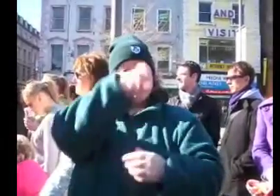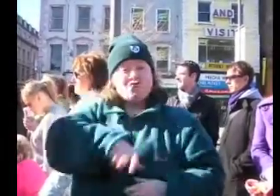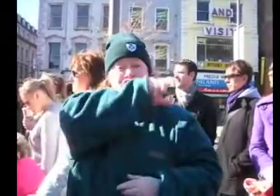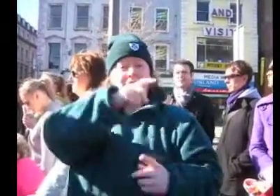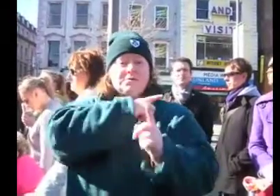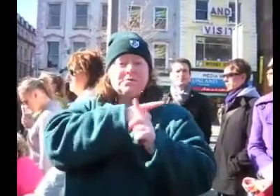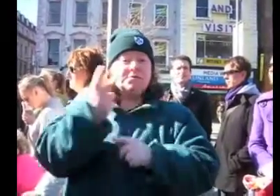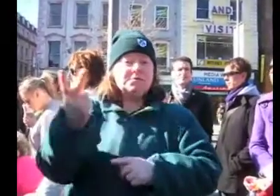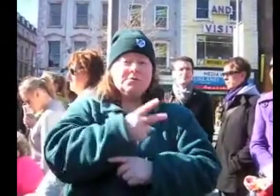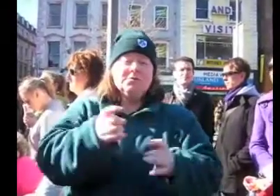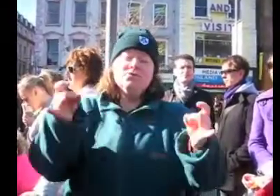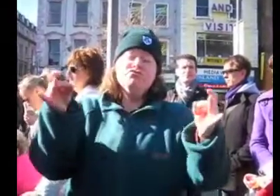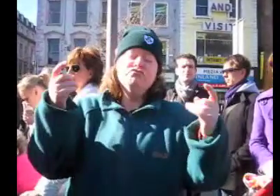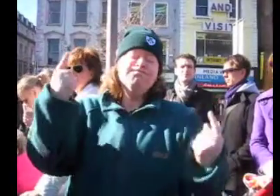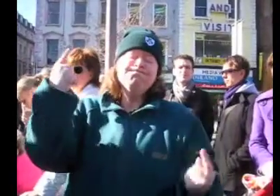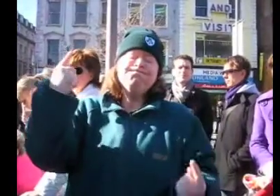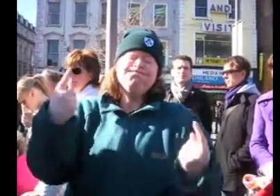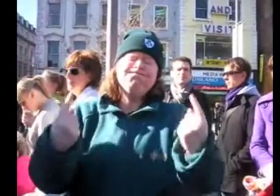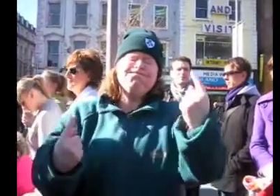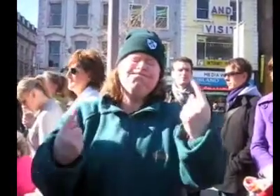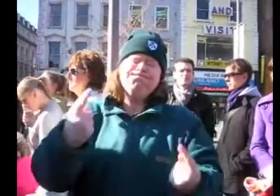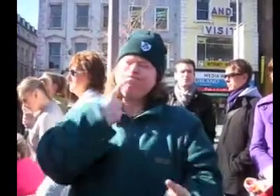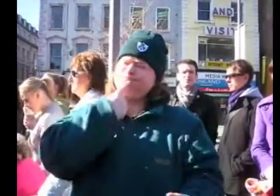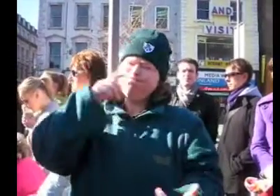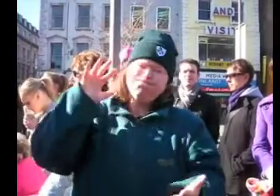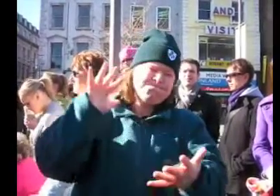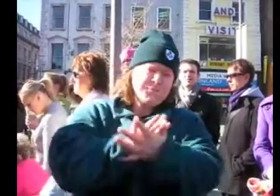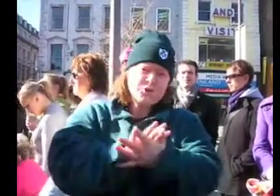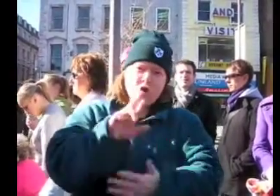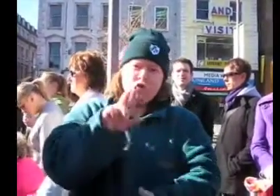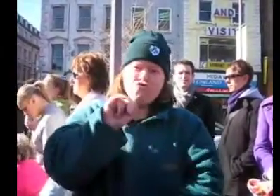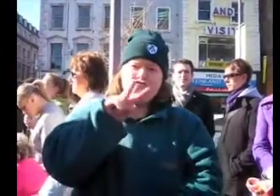shining snow, temper in the fire,